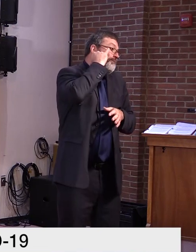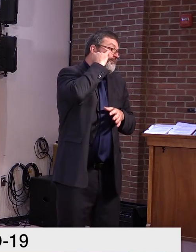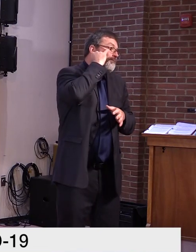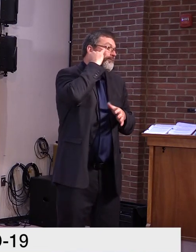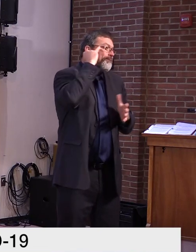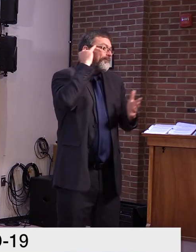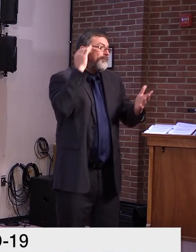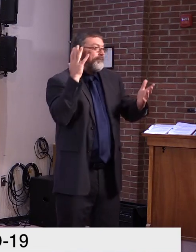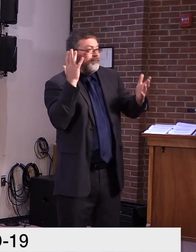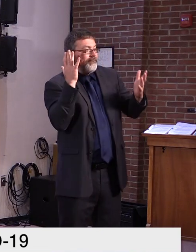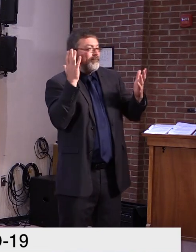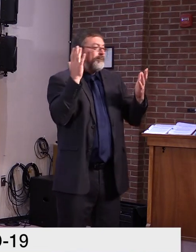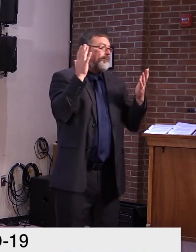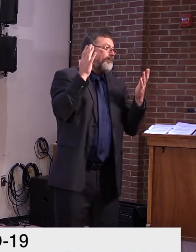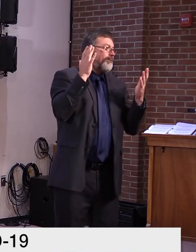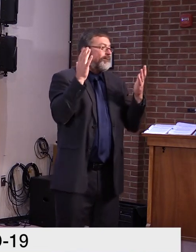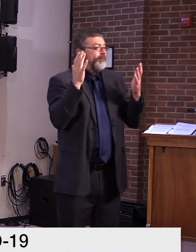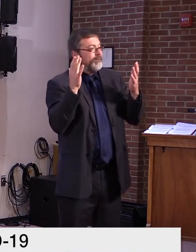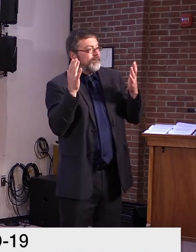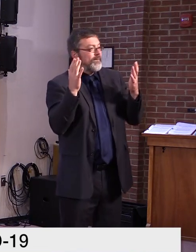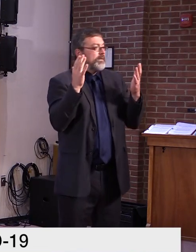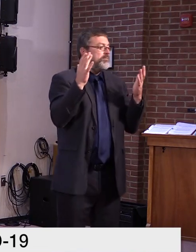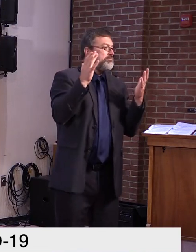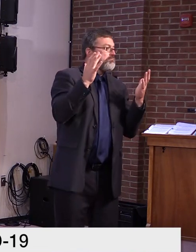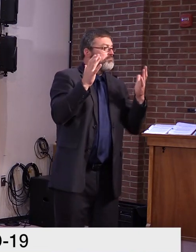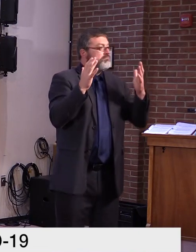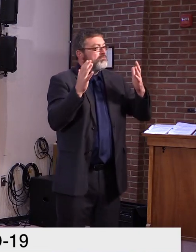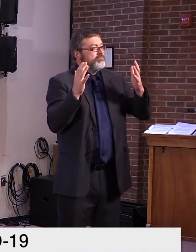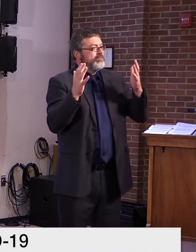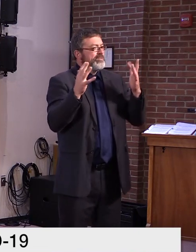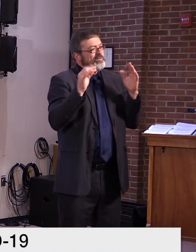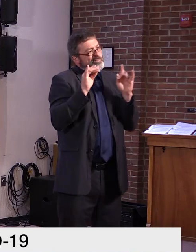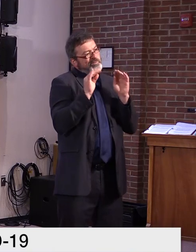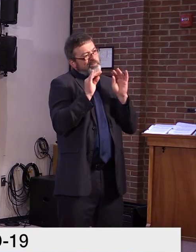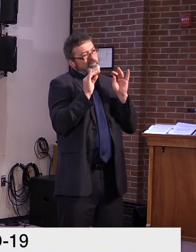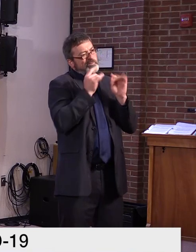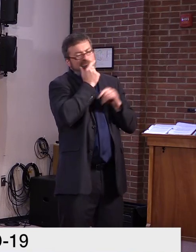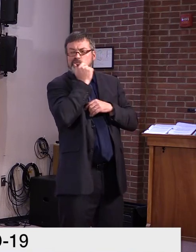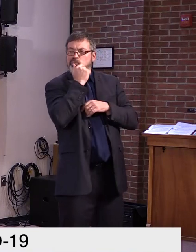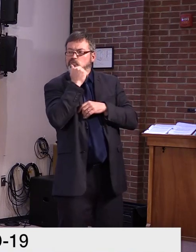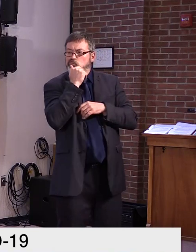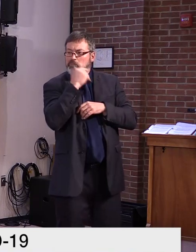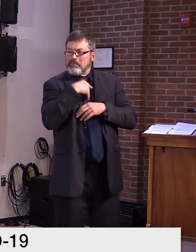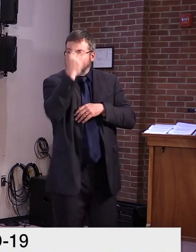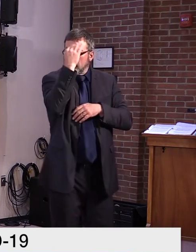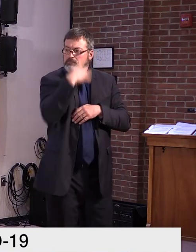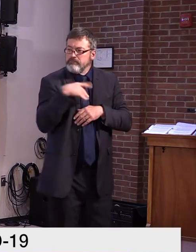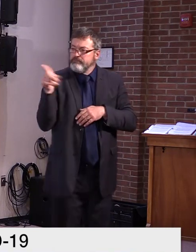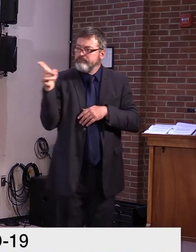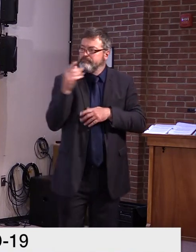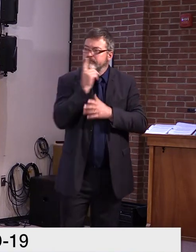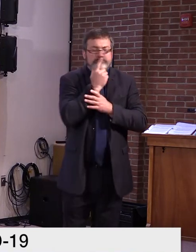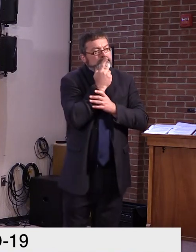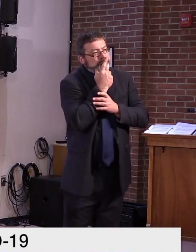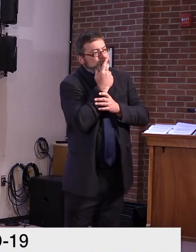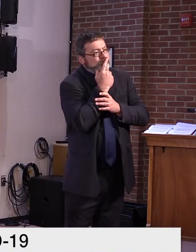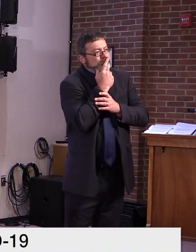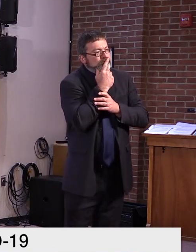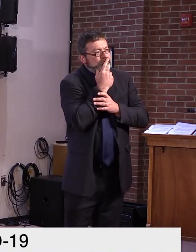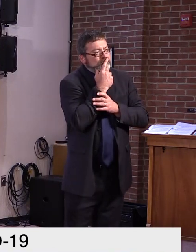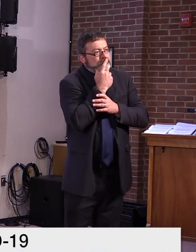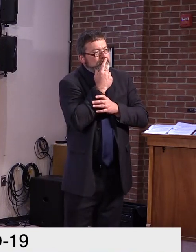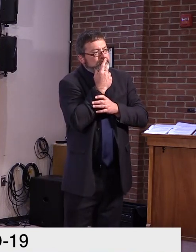to, um, when, when we sort of get this together, about 6,000 children,